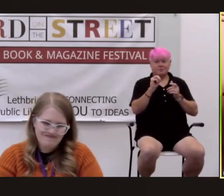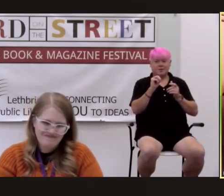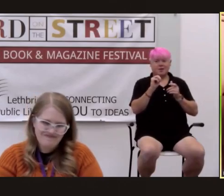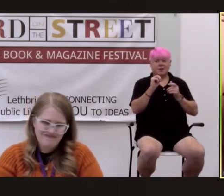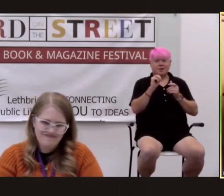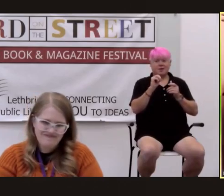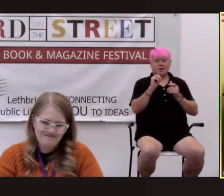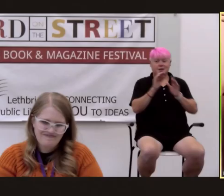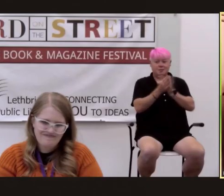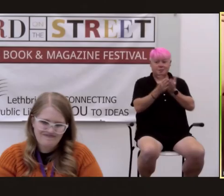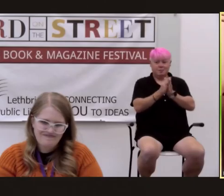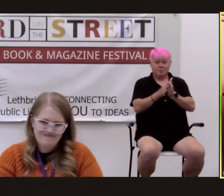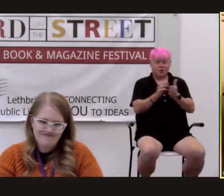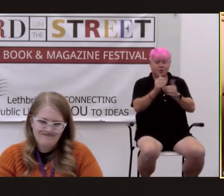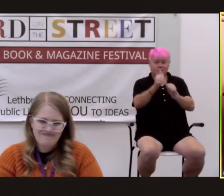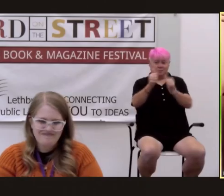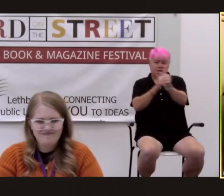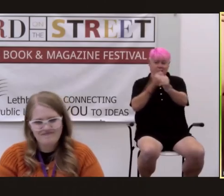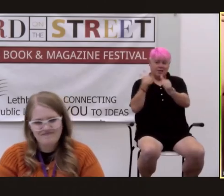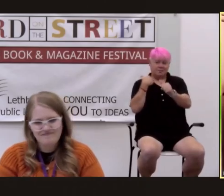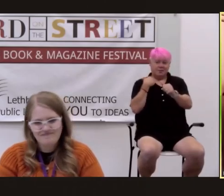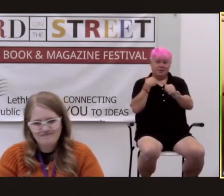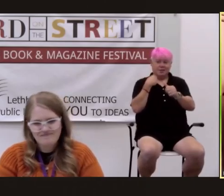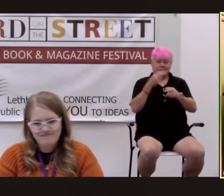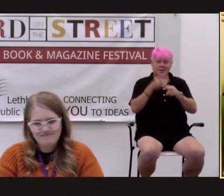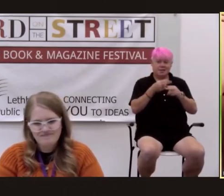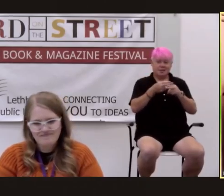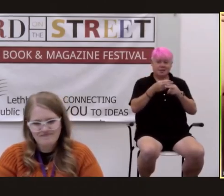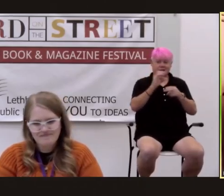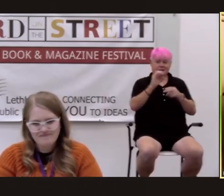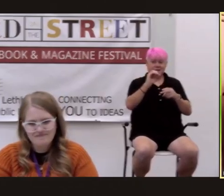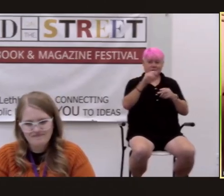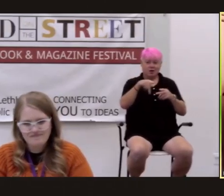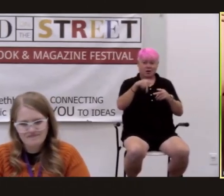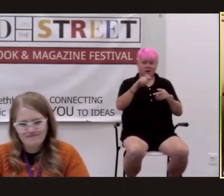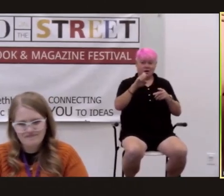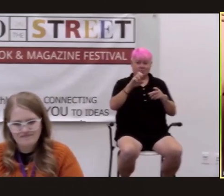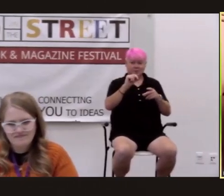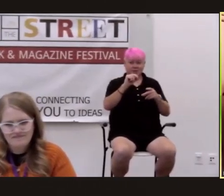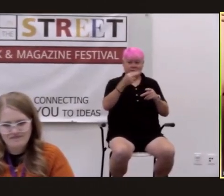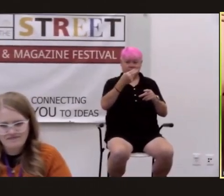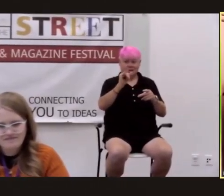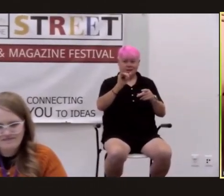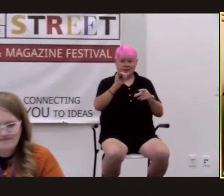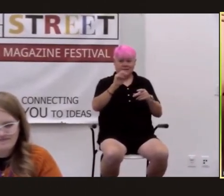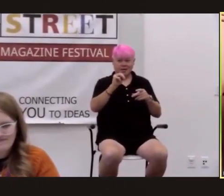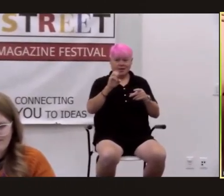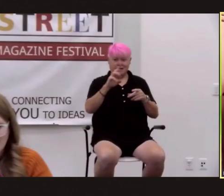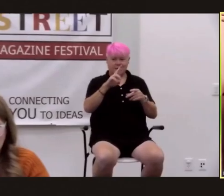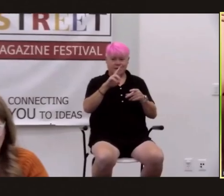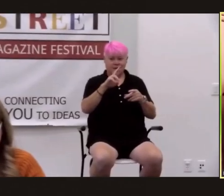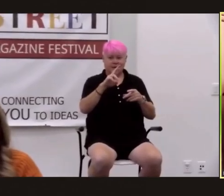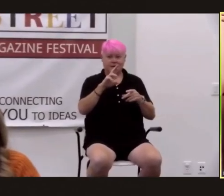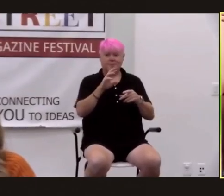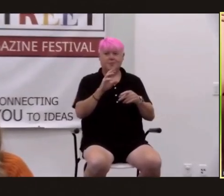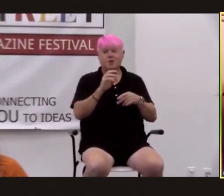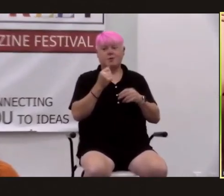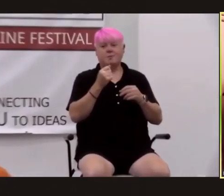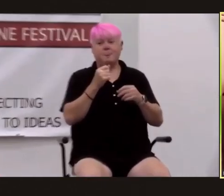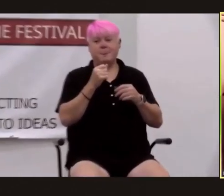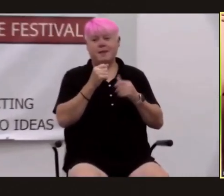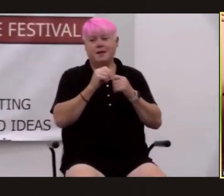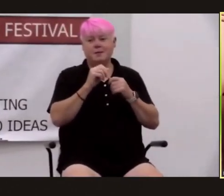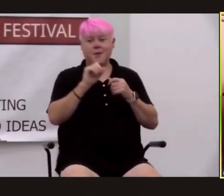cover right behind me is called the oppenheimer alternative and it's my 24th book my first novel